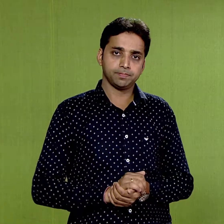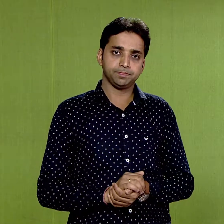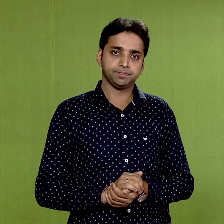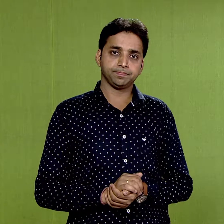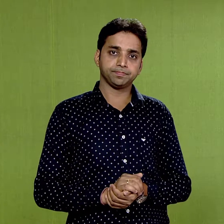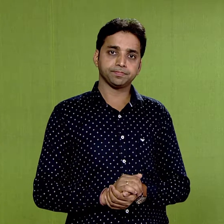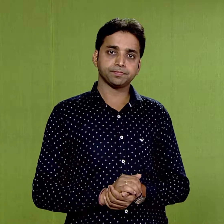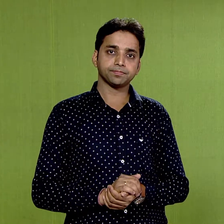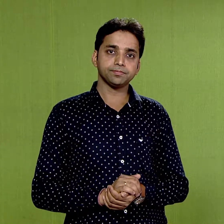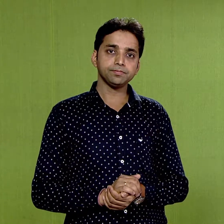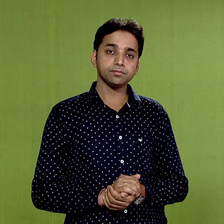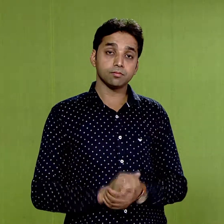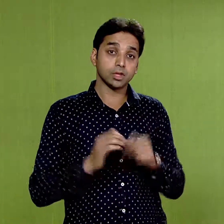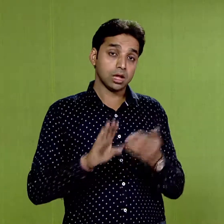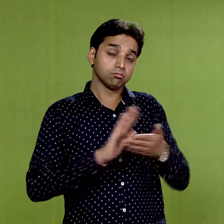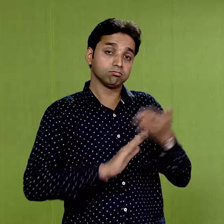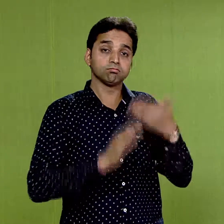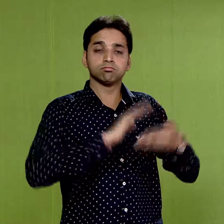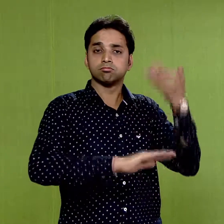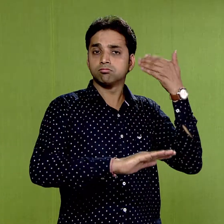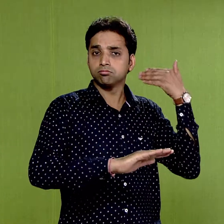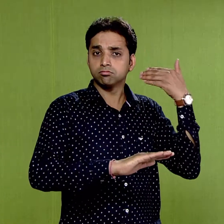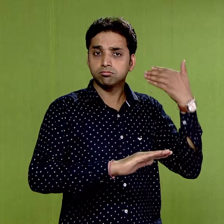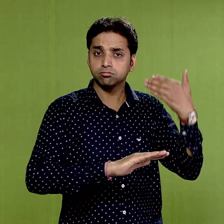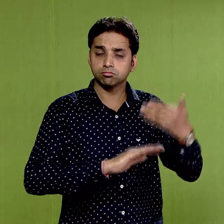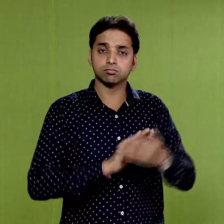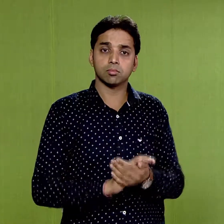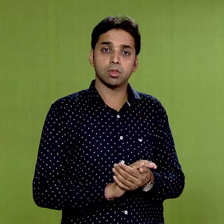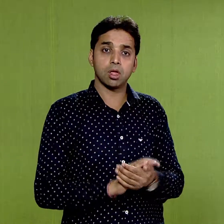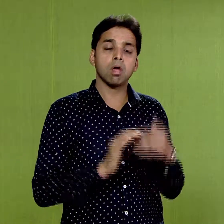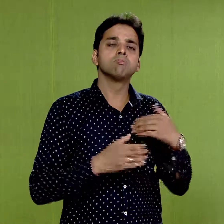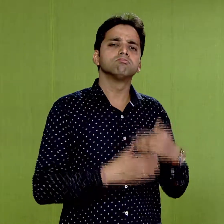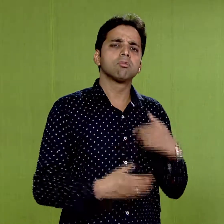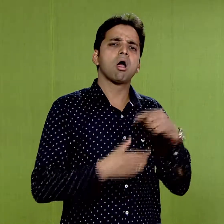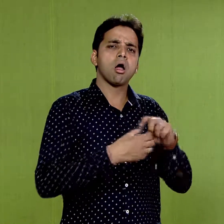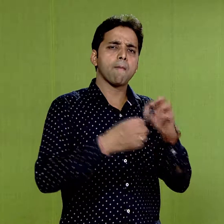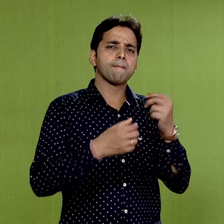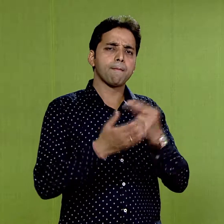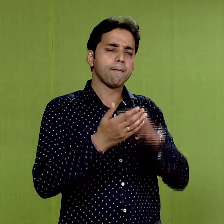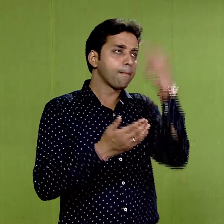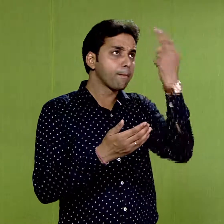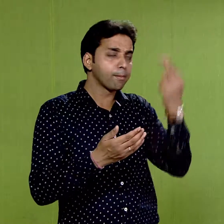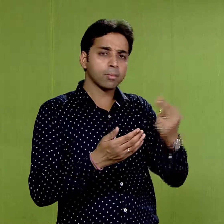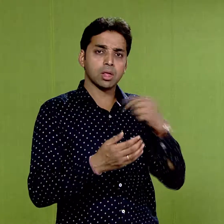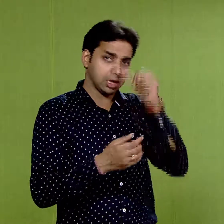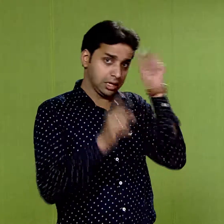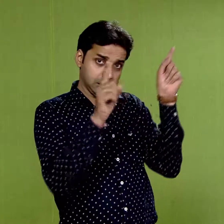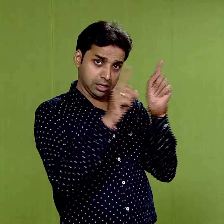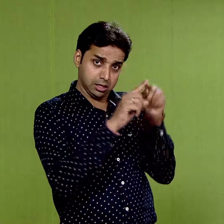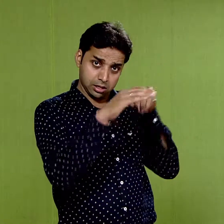Indian history of art and painting in India begins